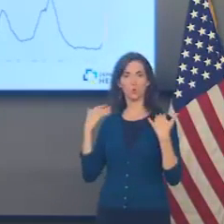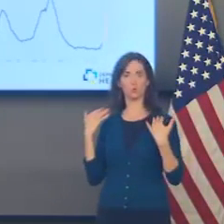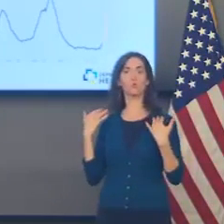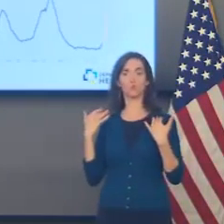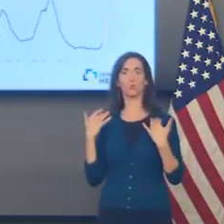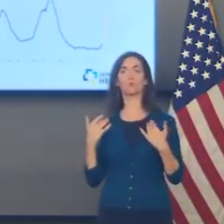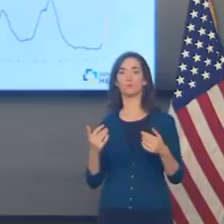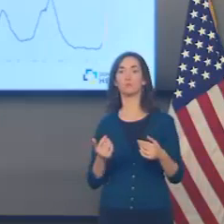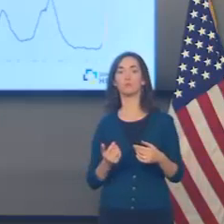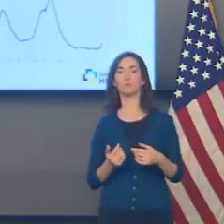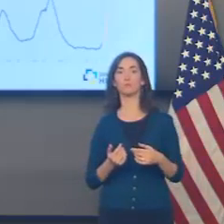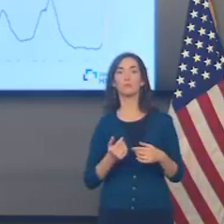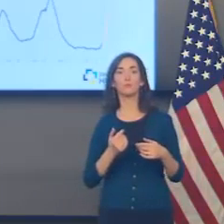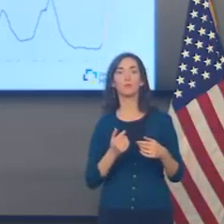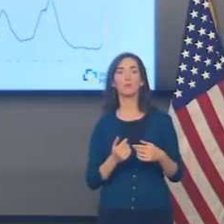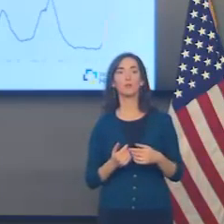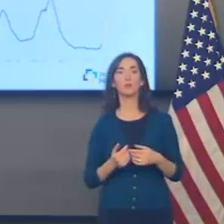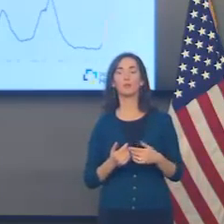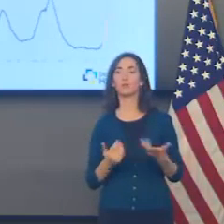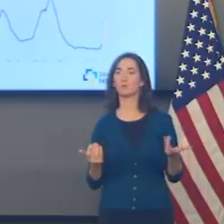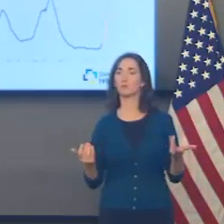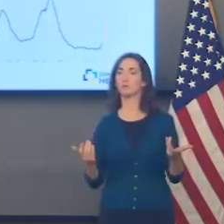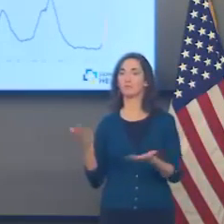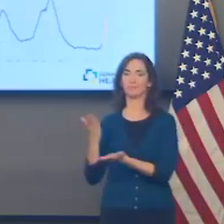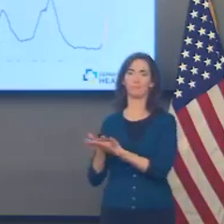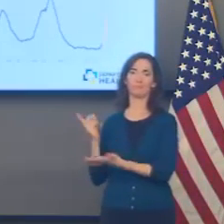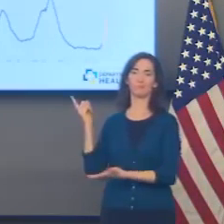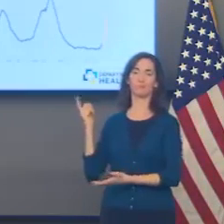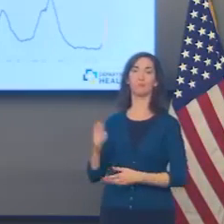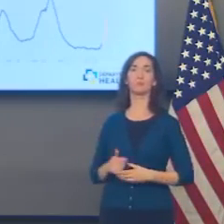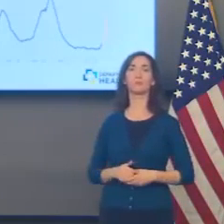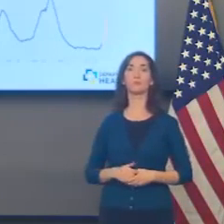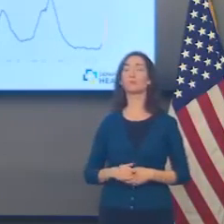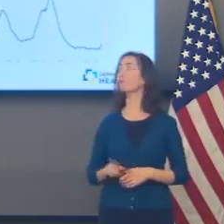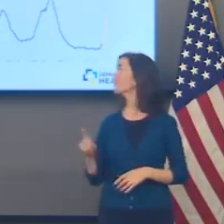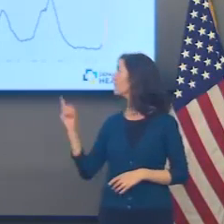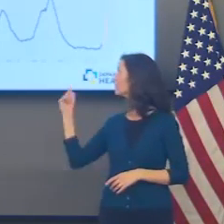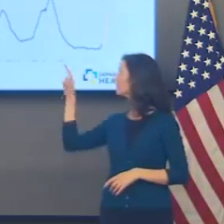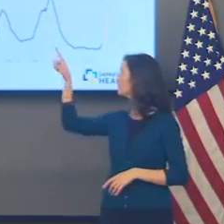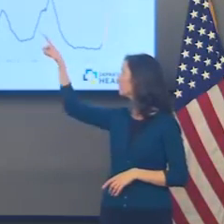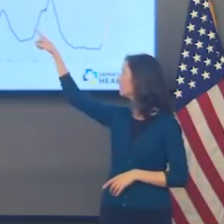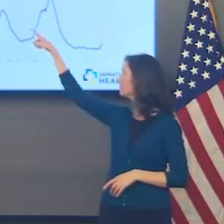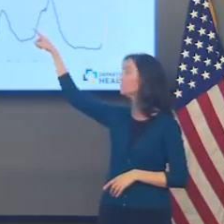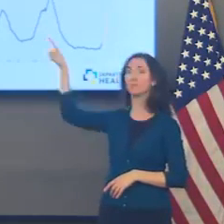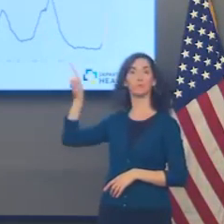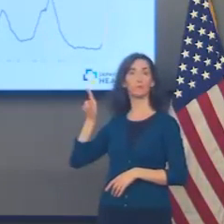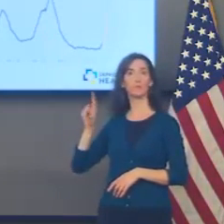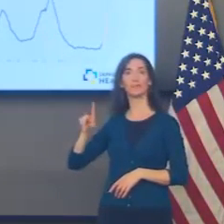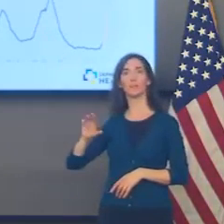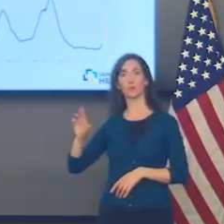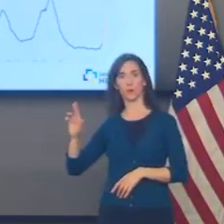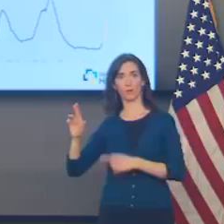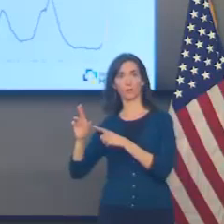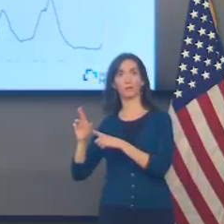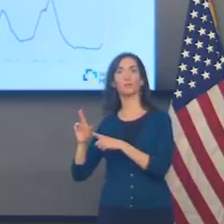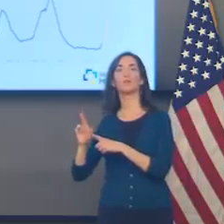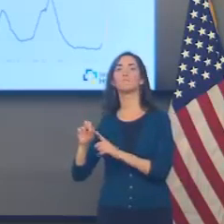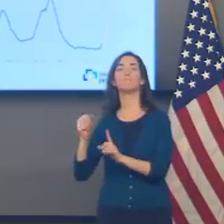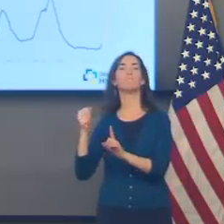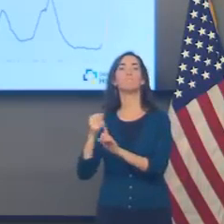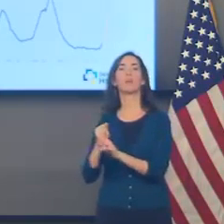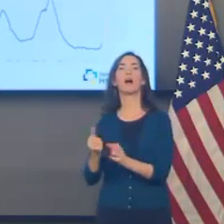right now, and this shows why that is on the top right of this graph, you'll see incidents, which is the number of new